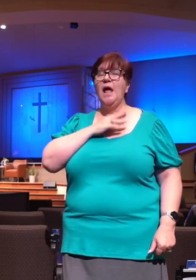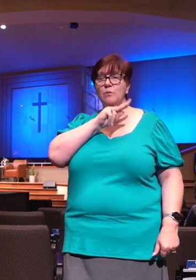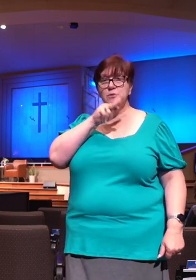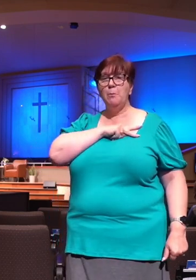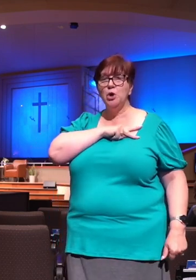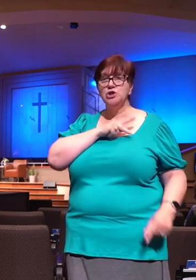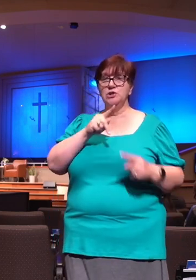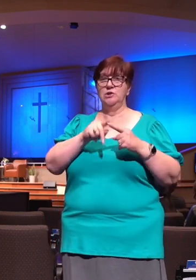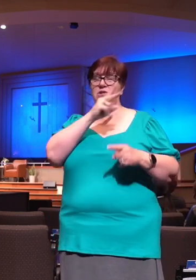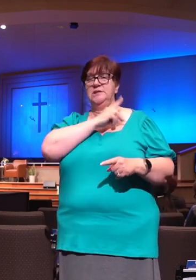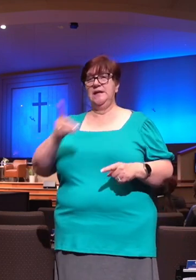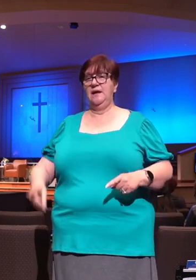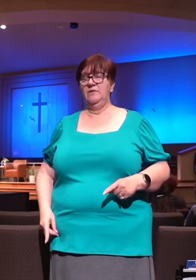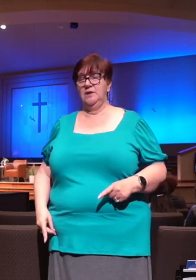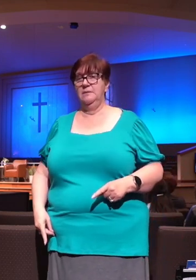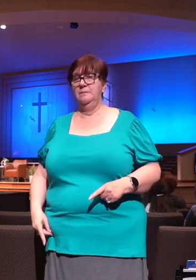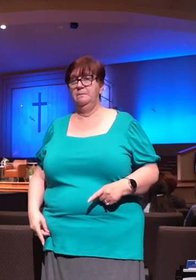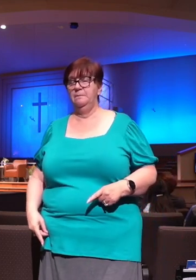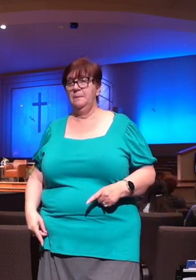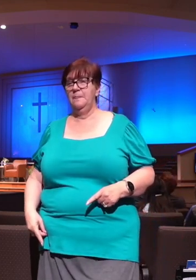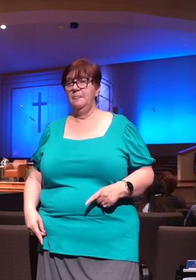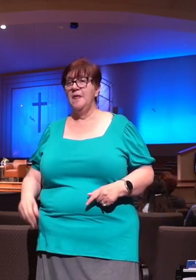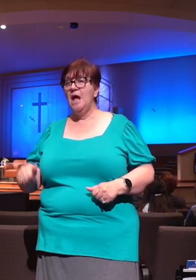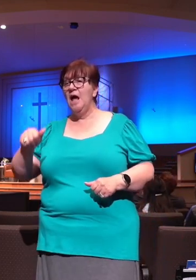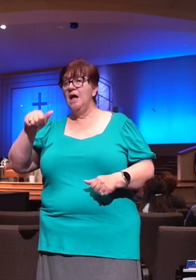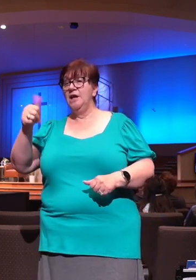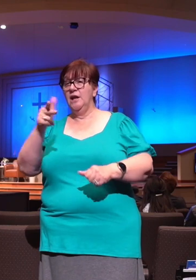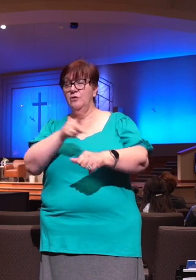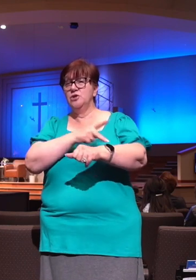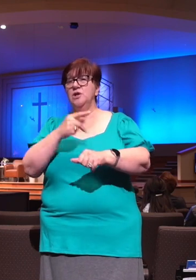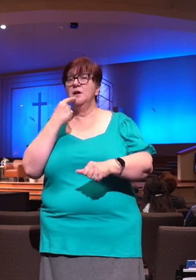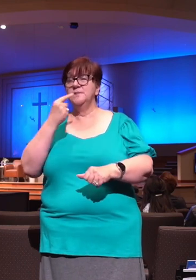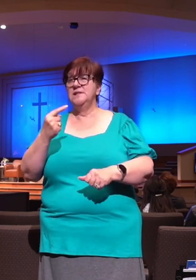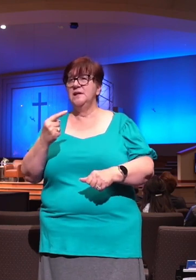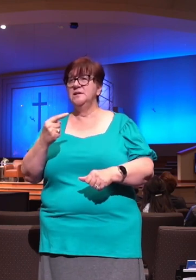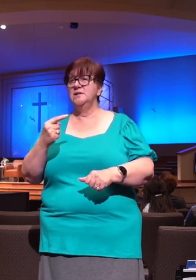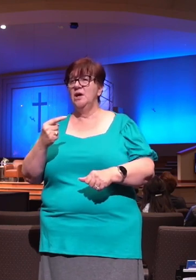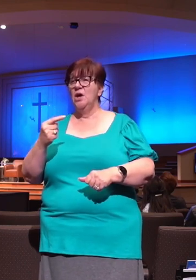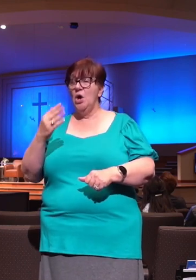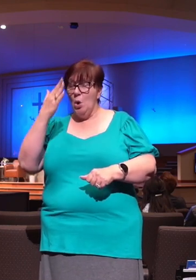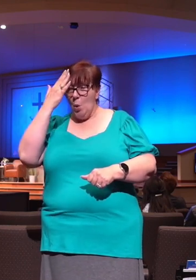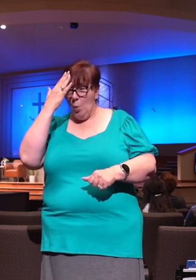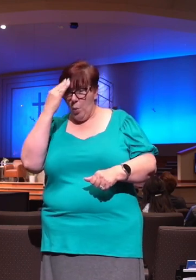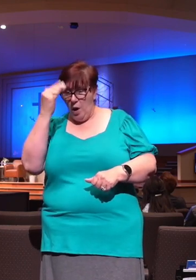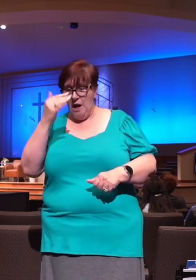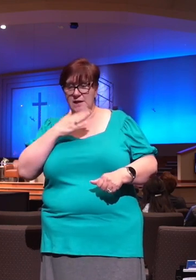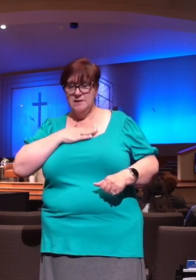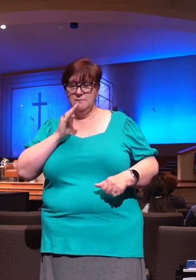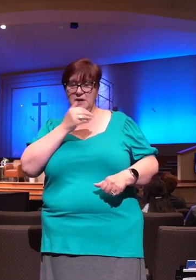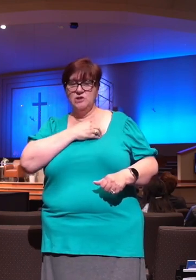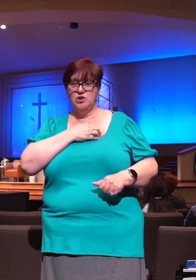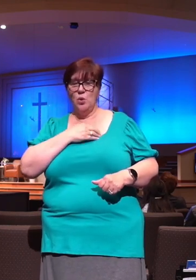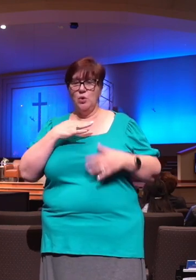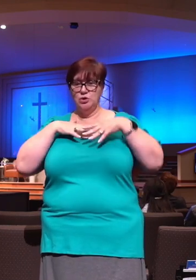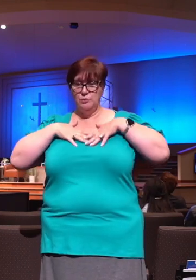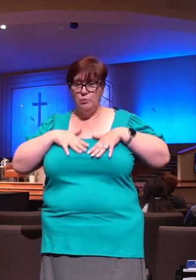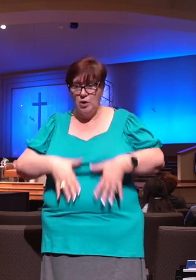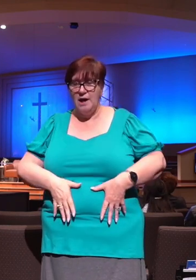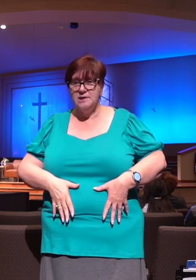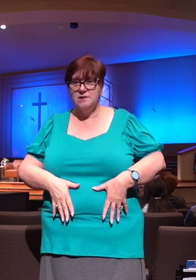David, another time in Psalm 42, verse 5, says, why art thou cast down, O my soul? Why art thou cast down? That's a question. Who is he asking that question to? Himself.